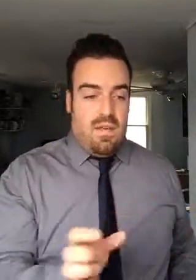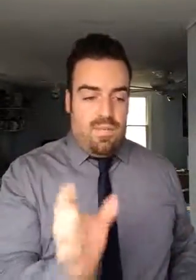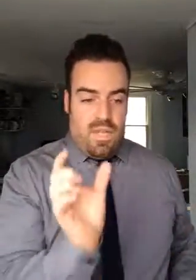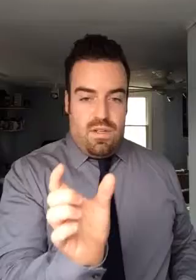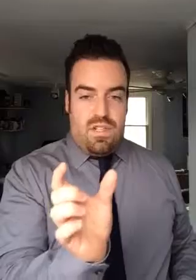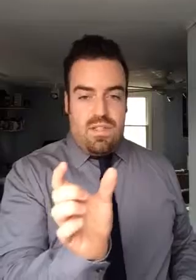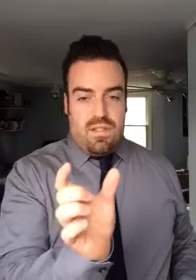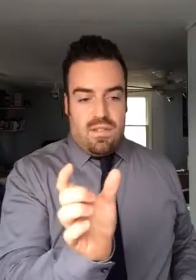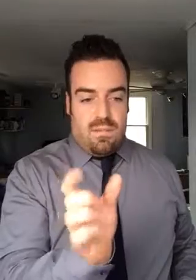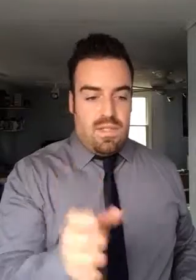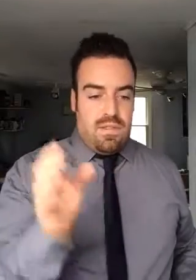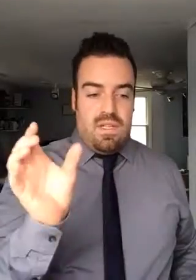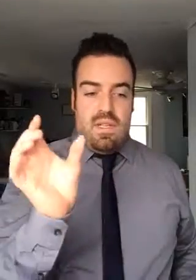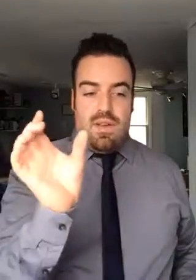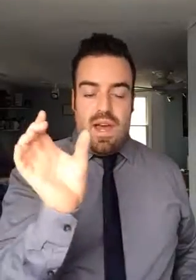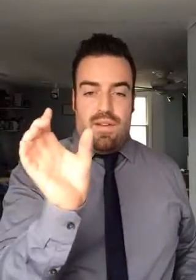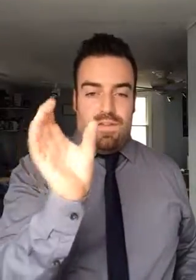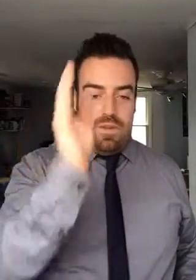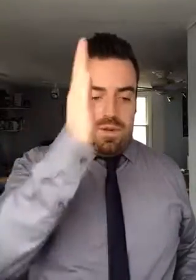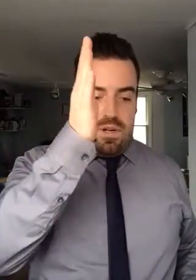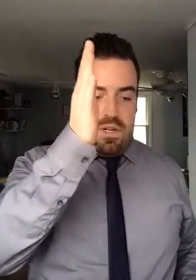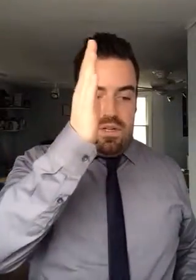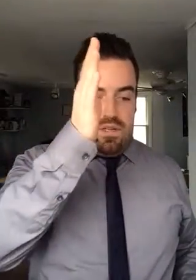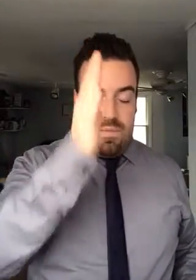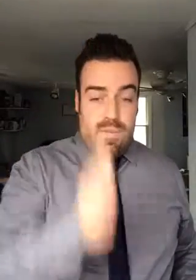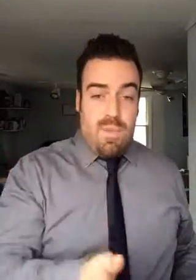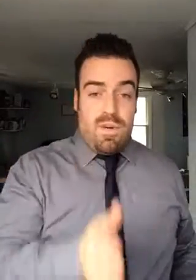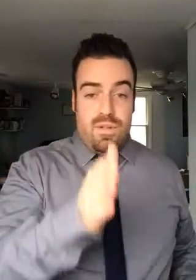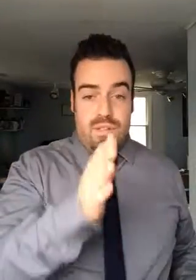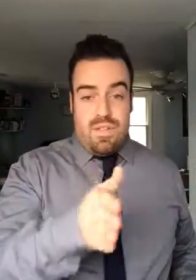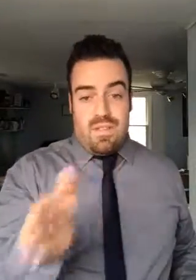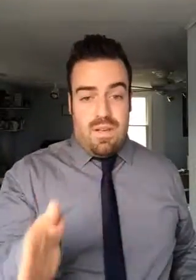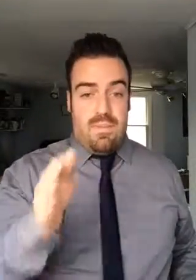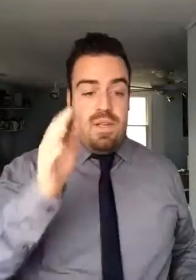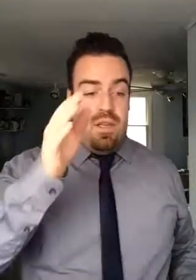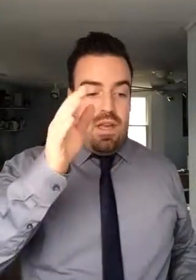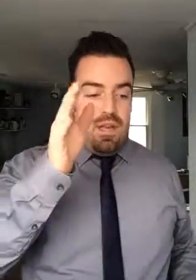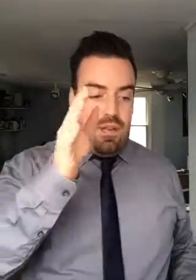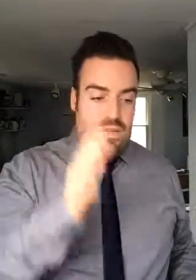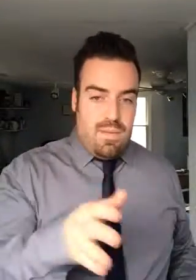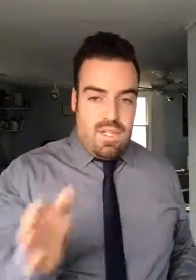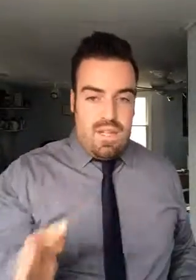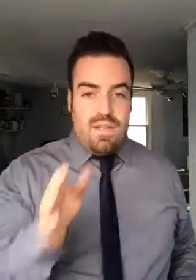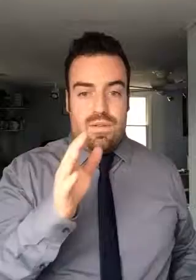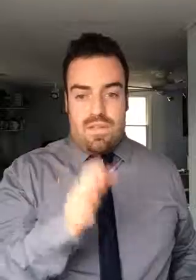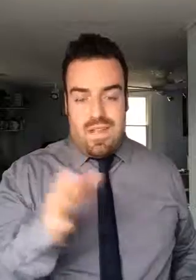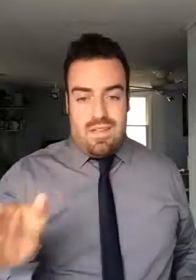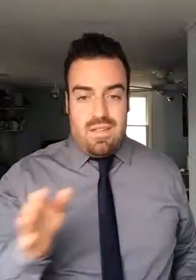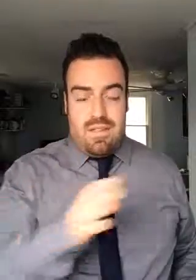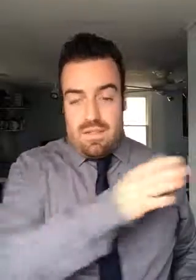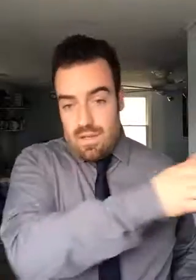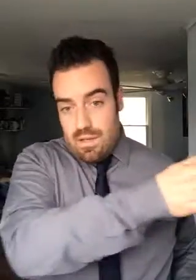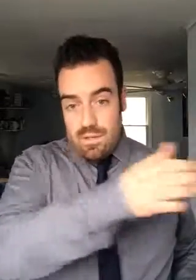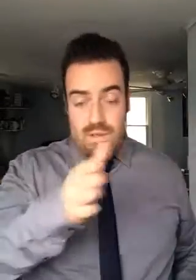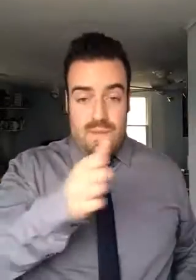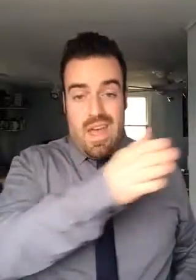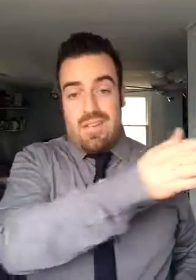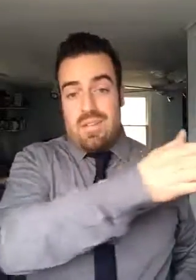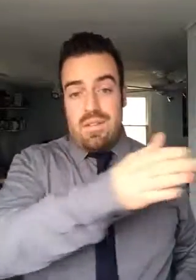Then your G is stuck in the middle. And then you have your semimembranosis, SM, and your semitendinosis, ST. So they go, the S's